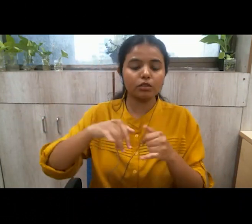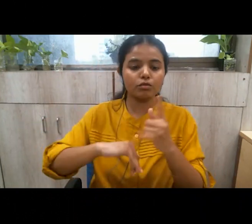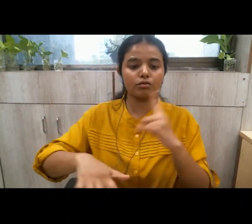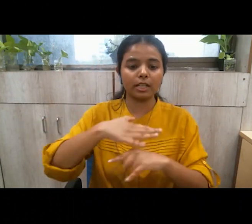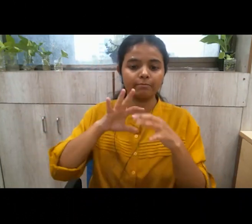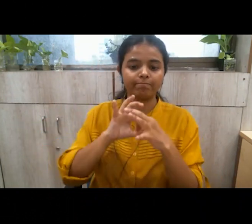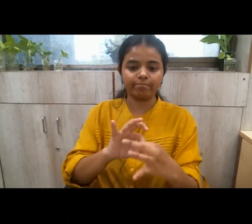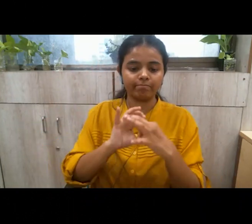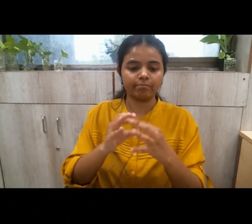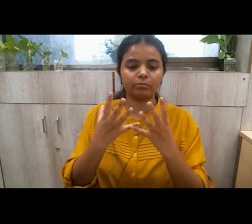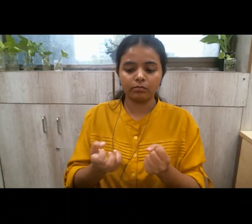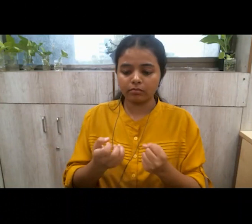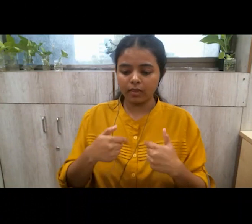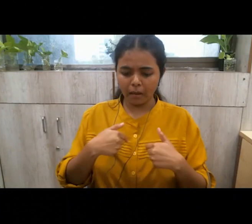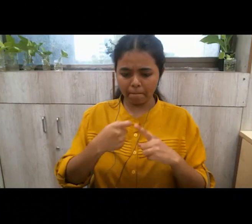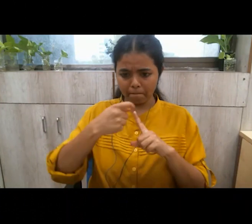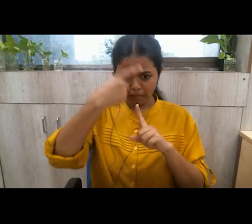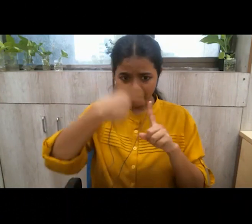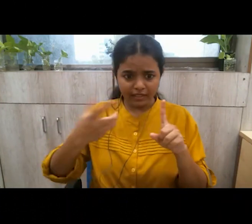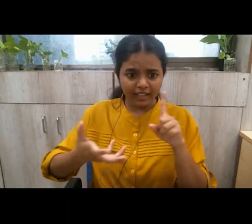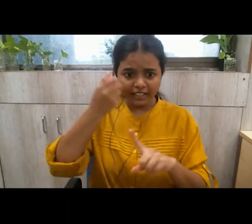the phase of personal achievements are over